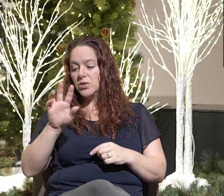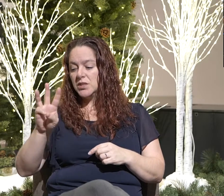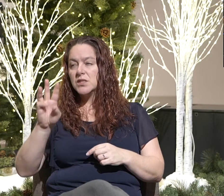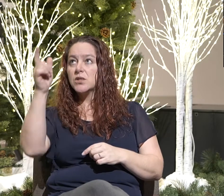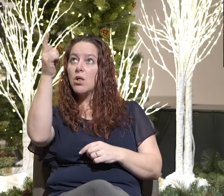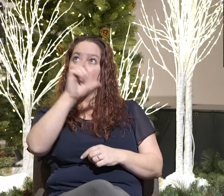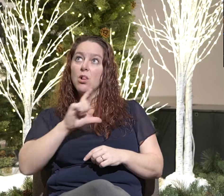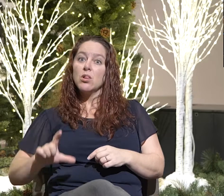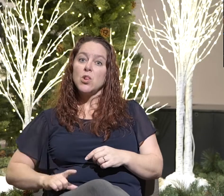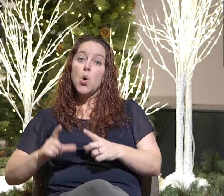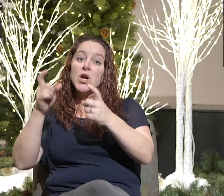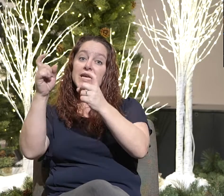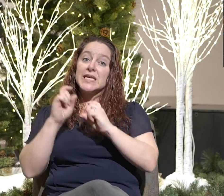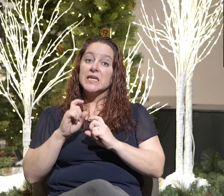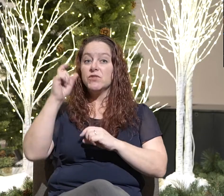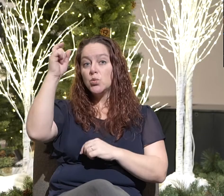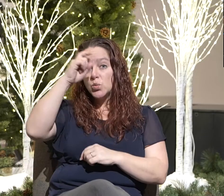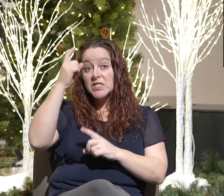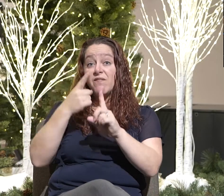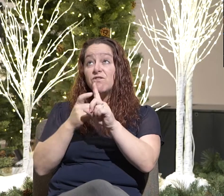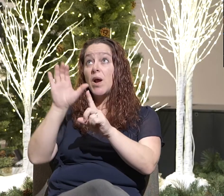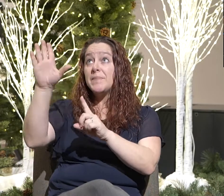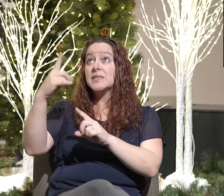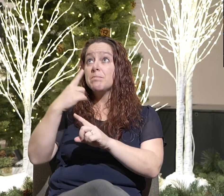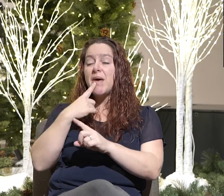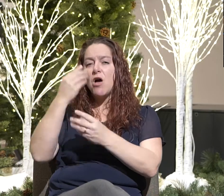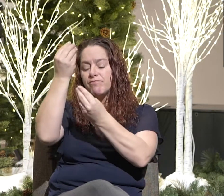from his mouth comes knowledge and understanding.